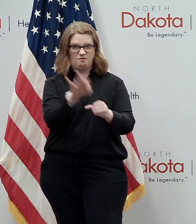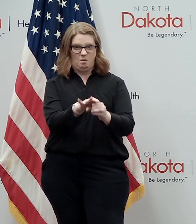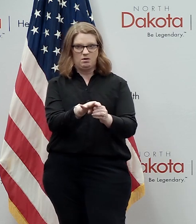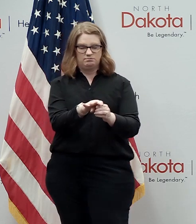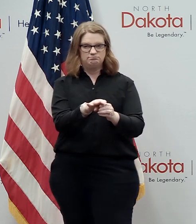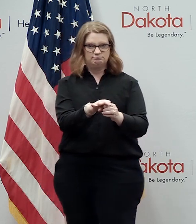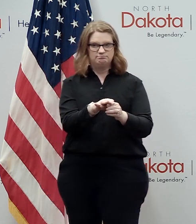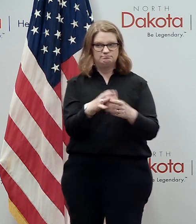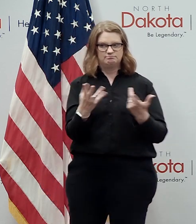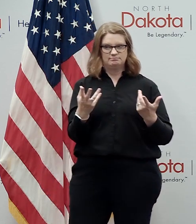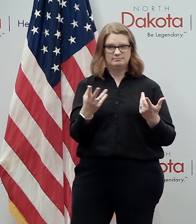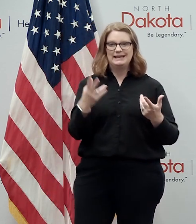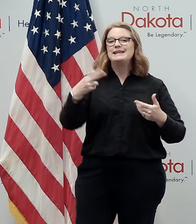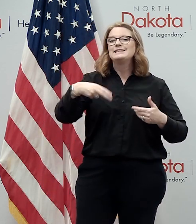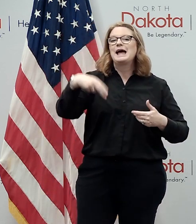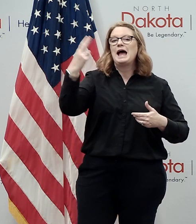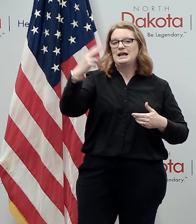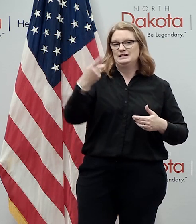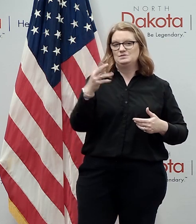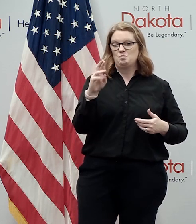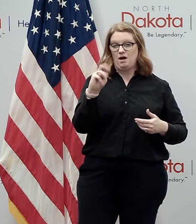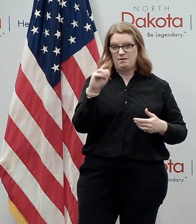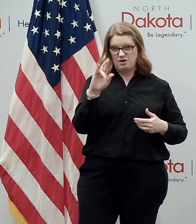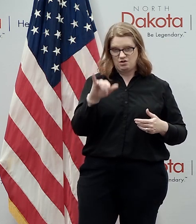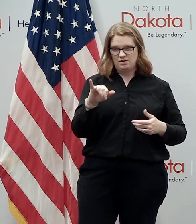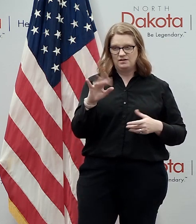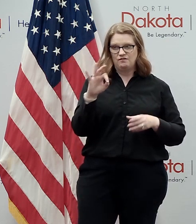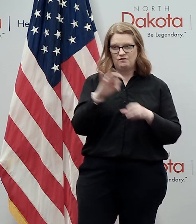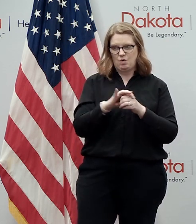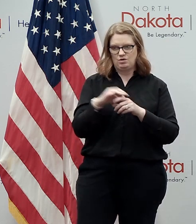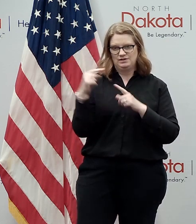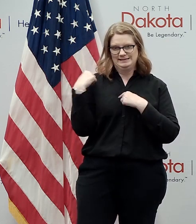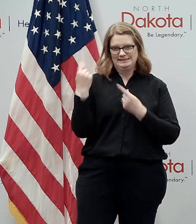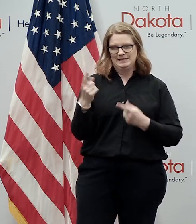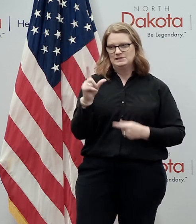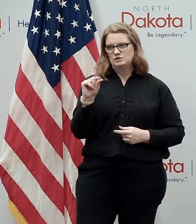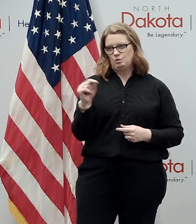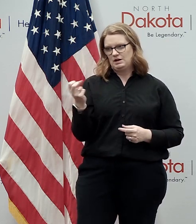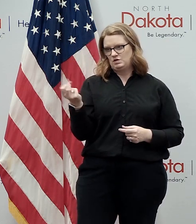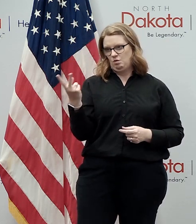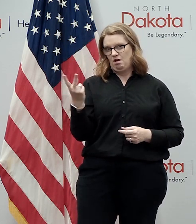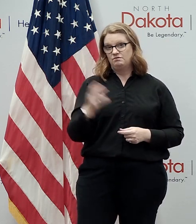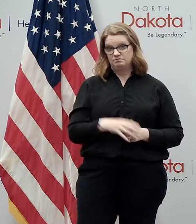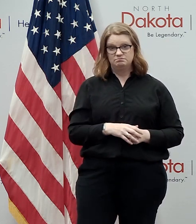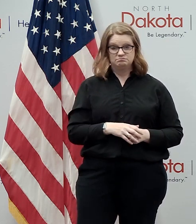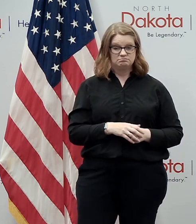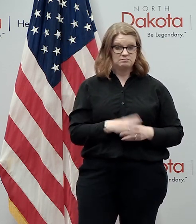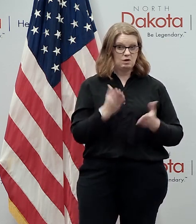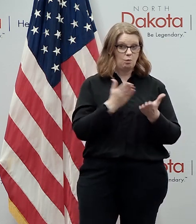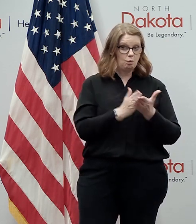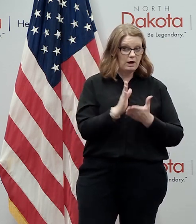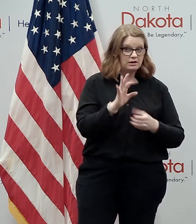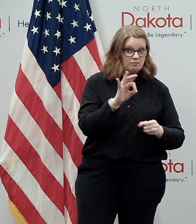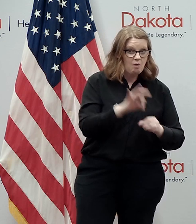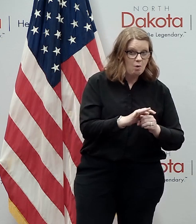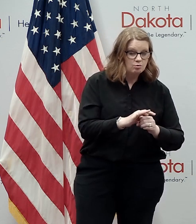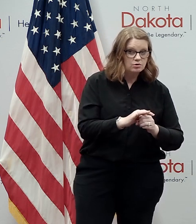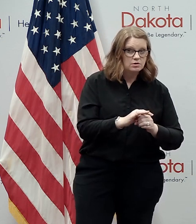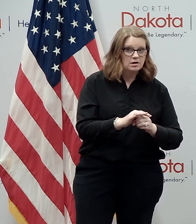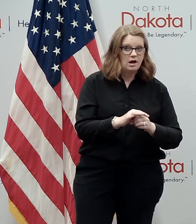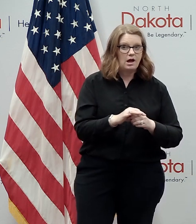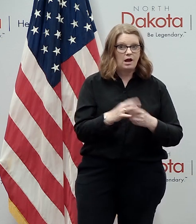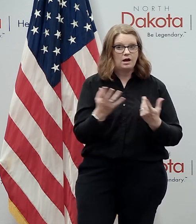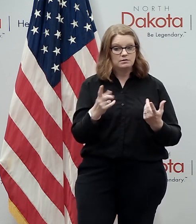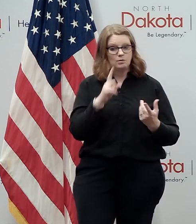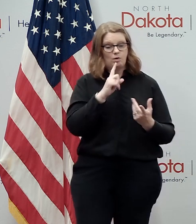ballot in this election that makes it the highest primary voter turnout uh since 2012 uh the right to vote vote and the and have